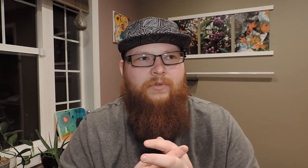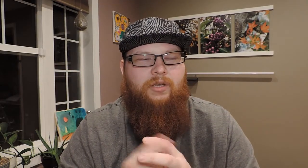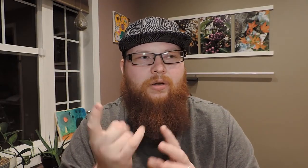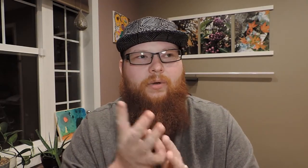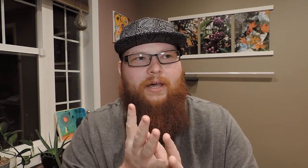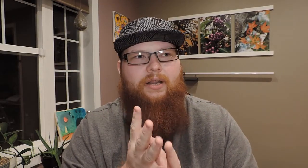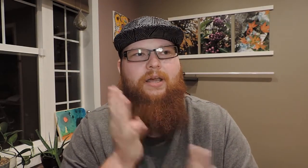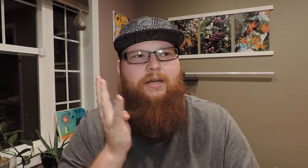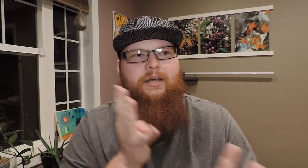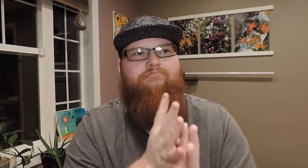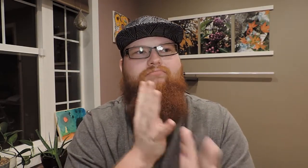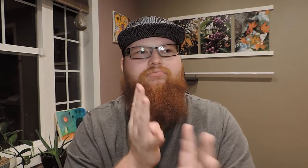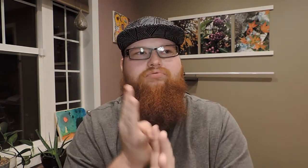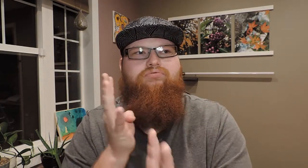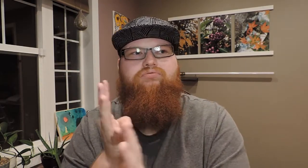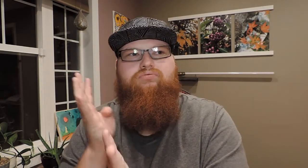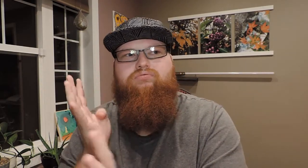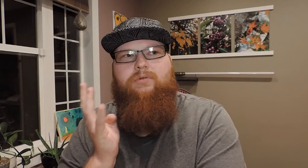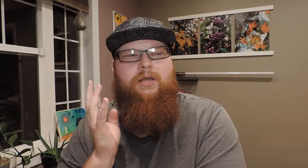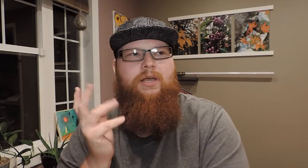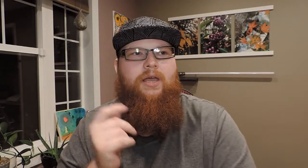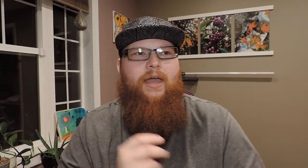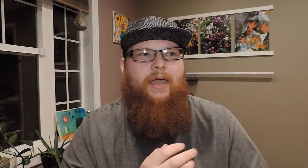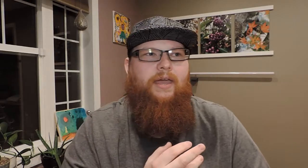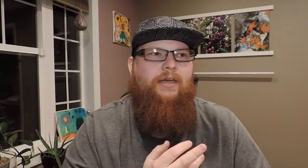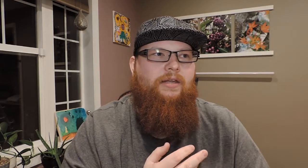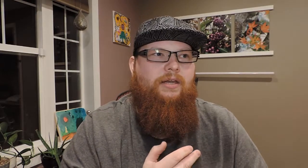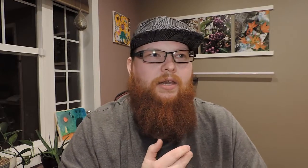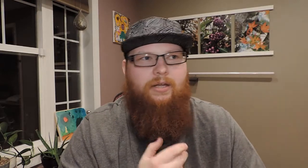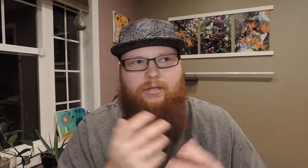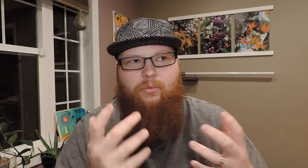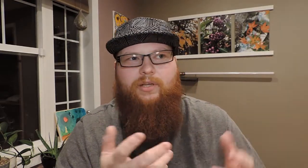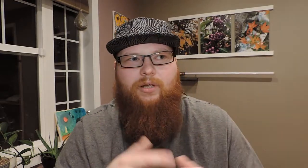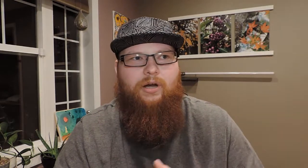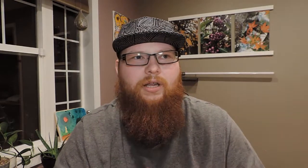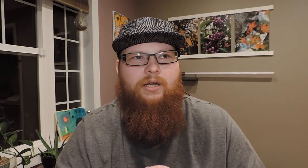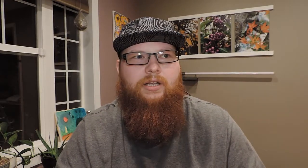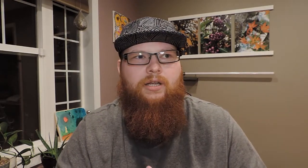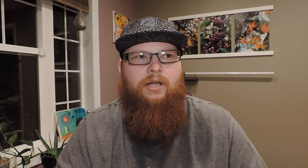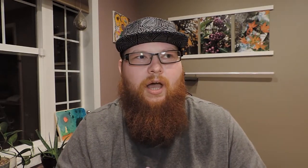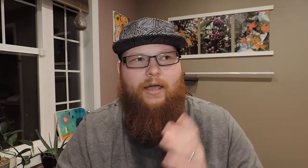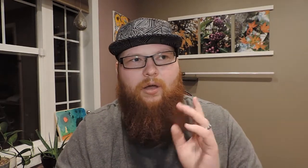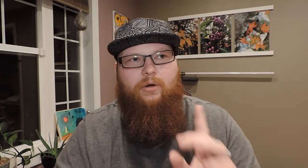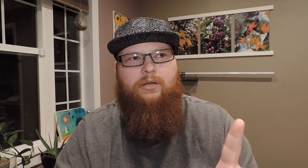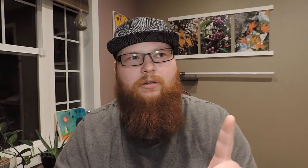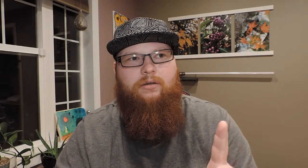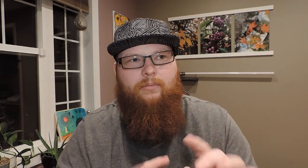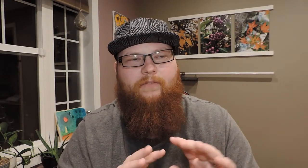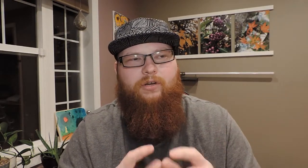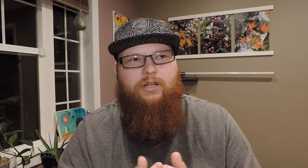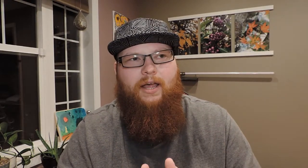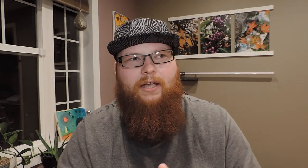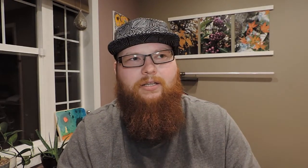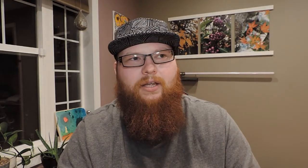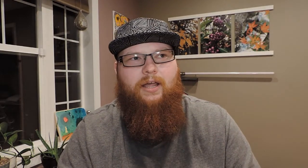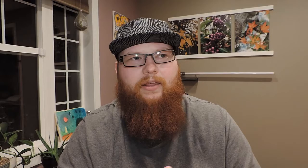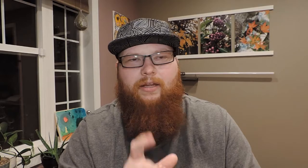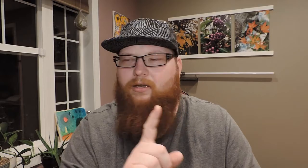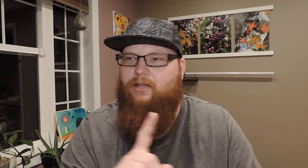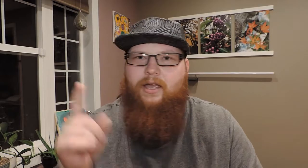you know, we had to line up, and so we started, I go into my first class, and then they